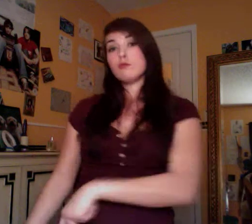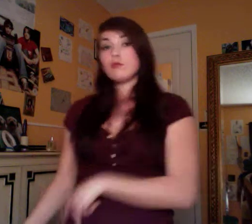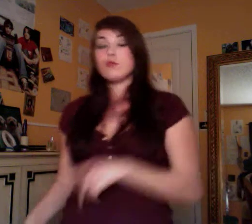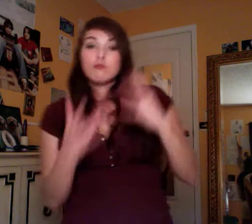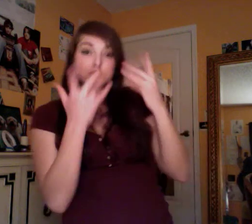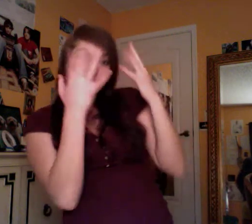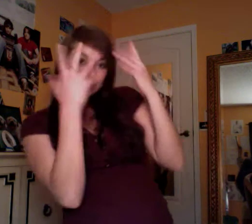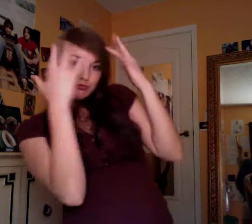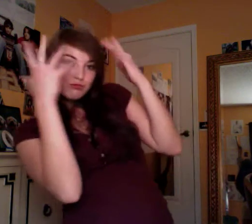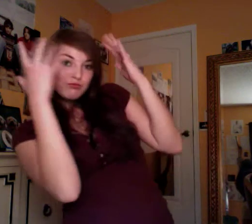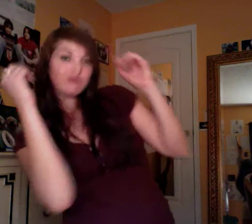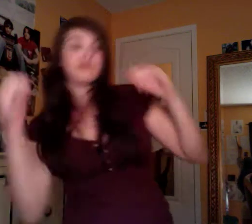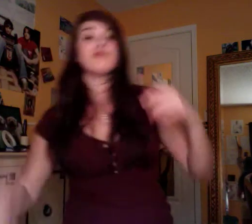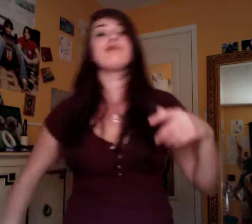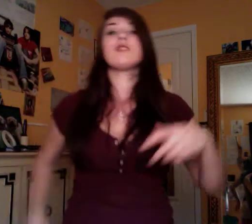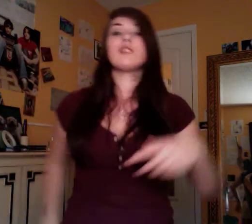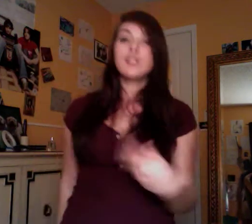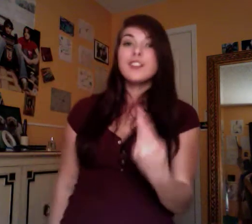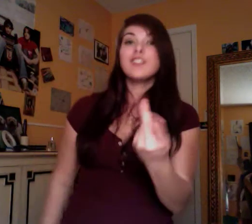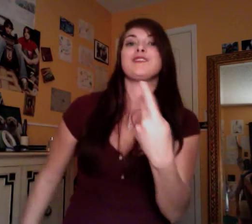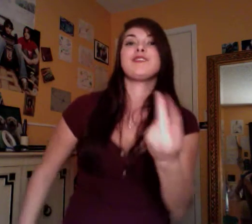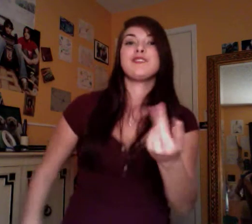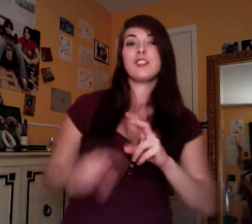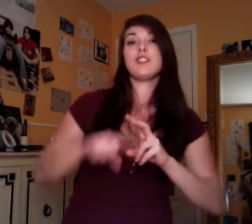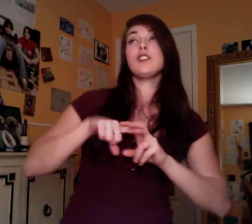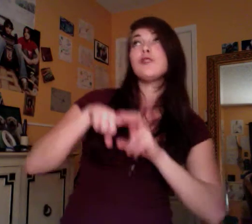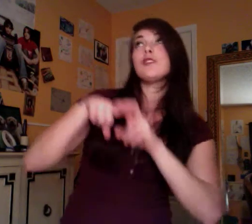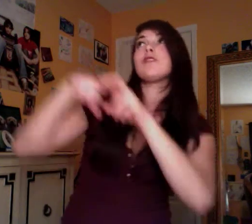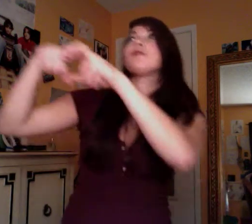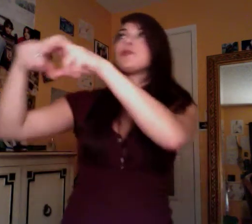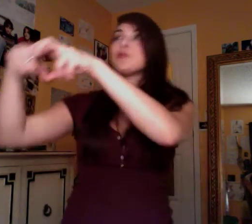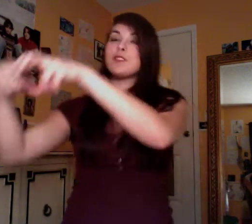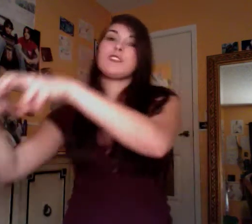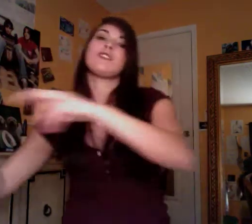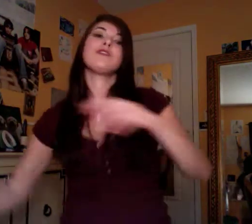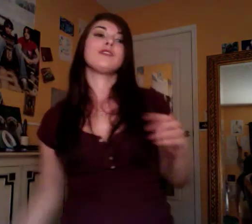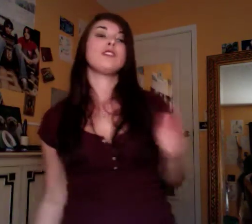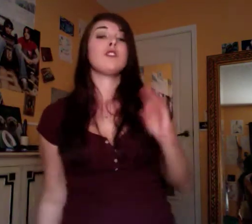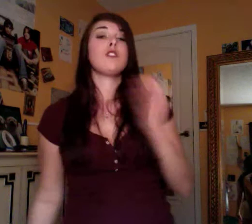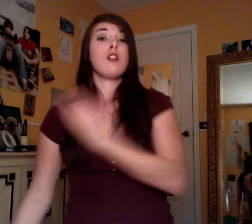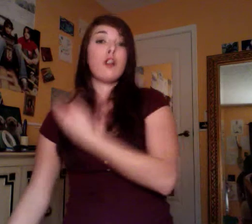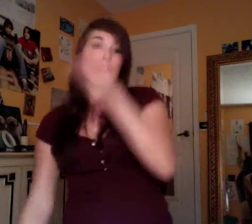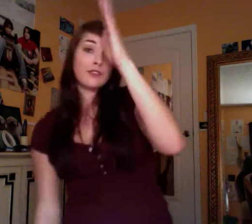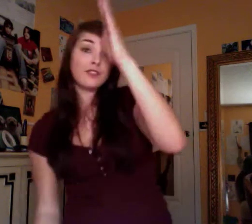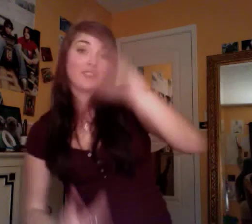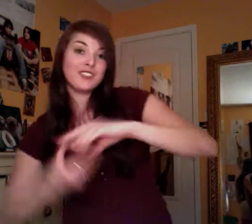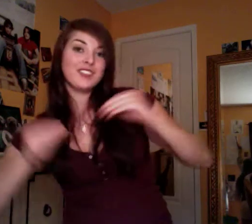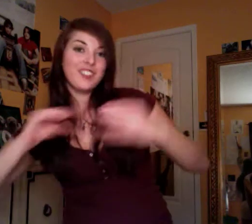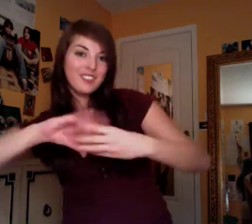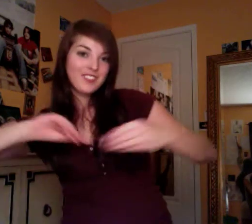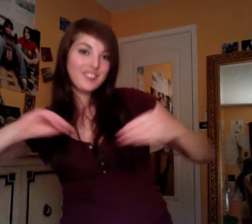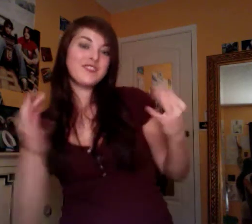prince charming, let's ride away, our fairytale awaits.